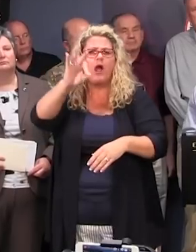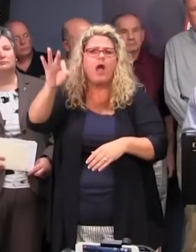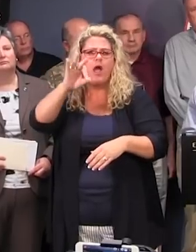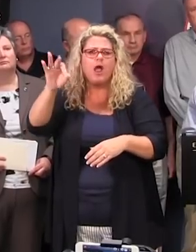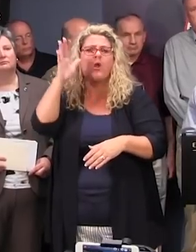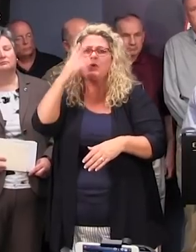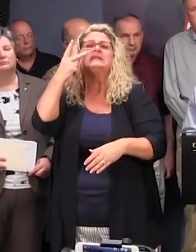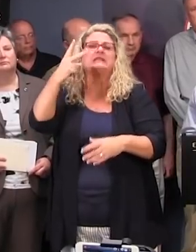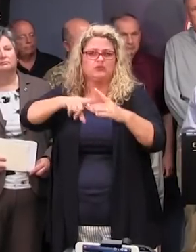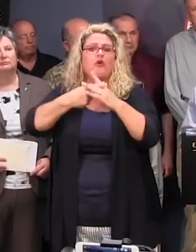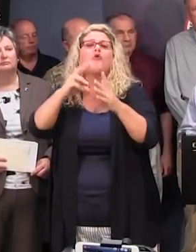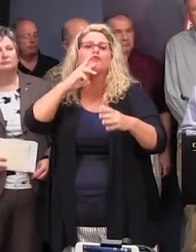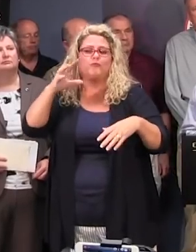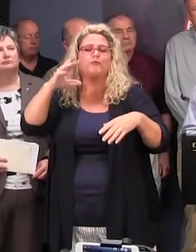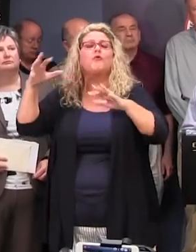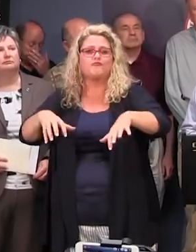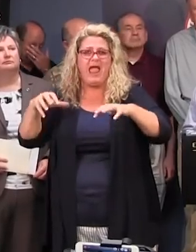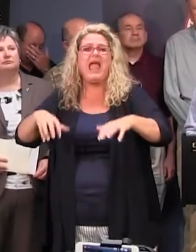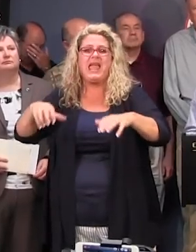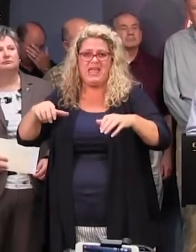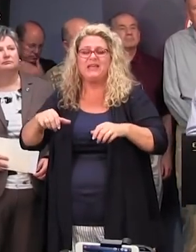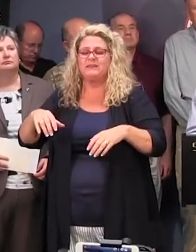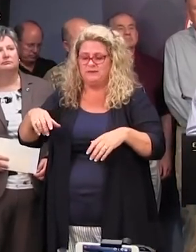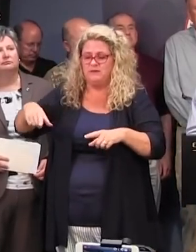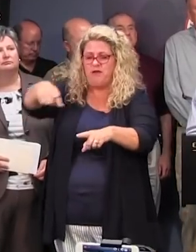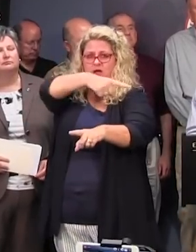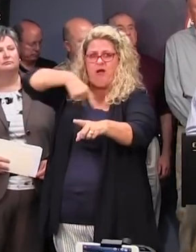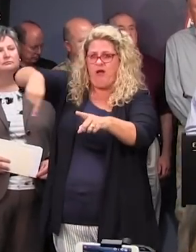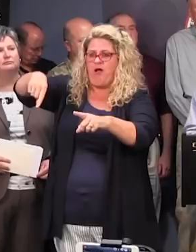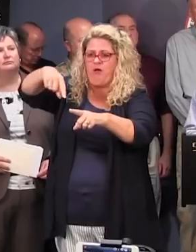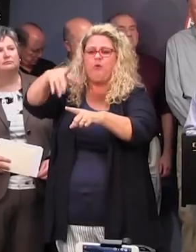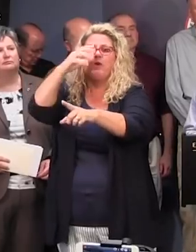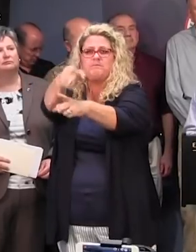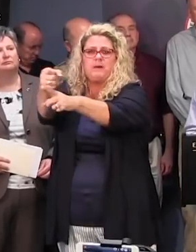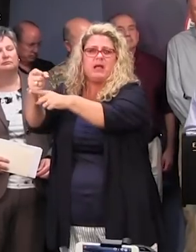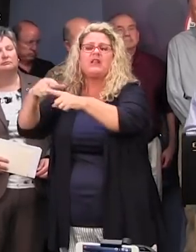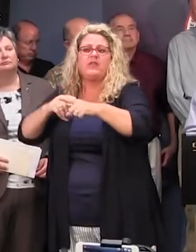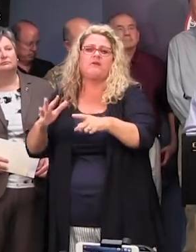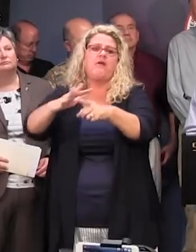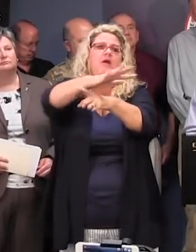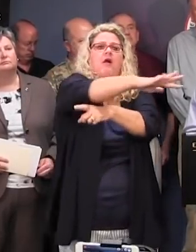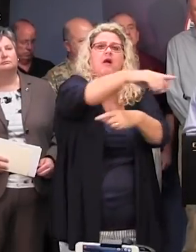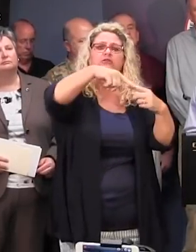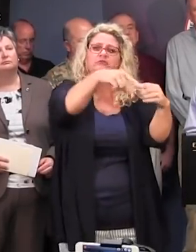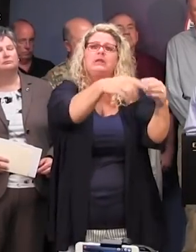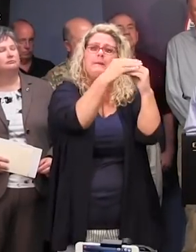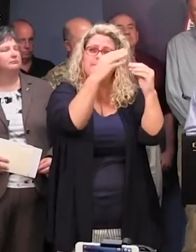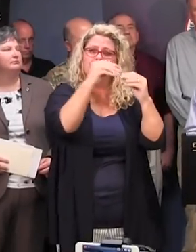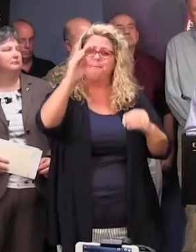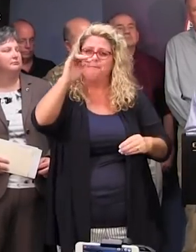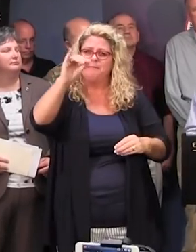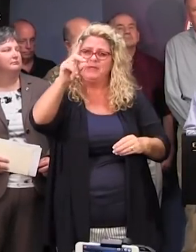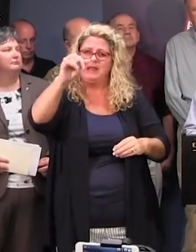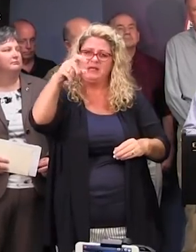We'll see those out of rain bands start coming in. And then the threat is going to spread west across the state. You know, even in the Midlands, the threat for heavy rain seems